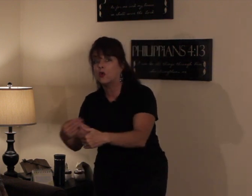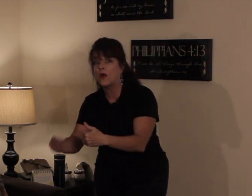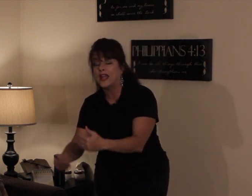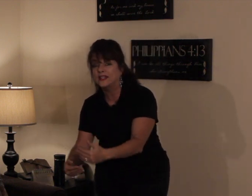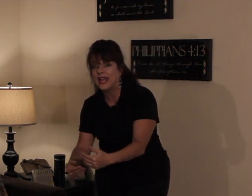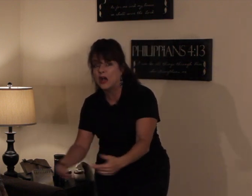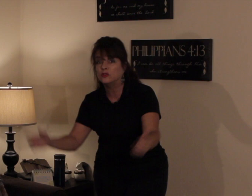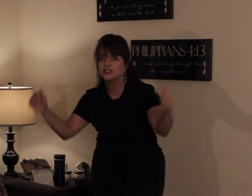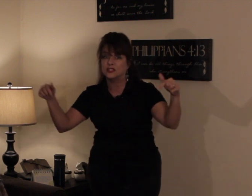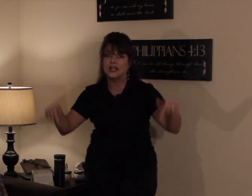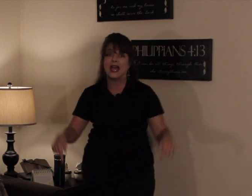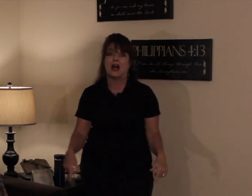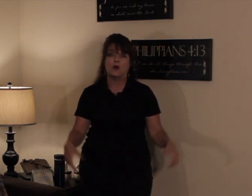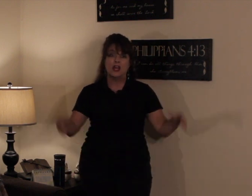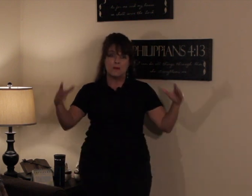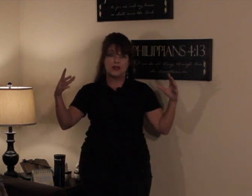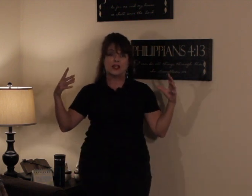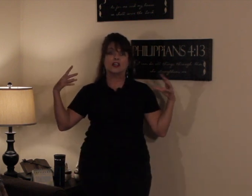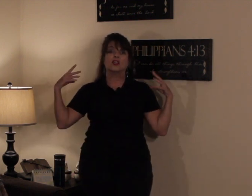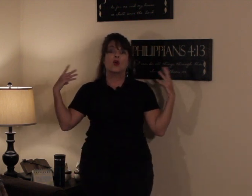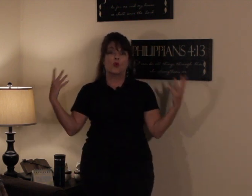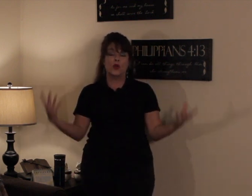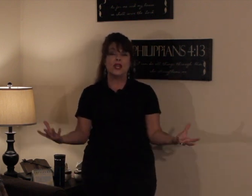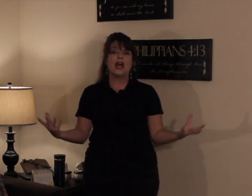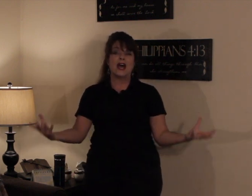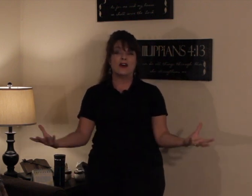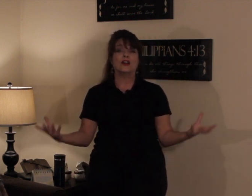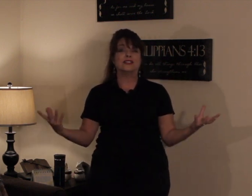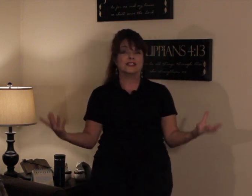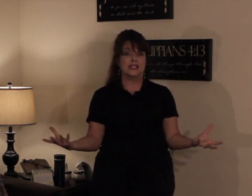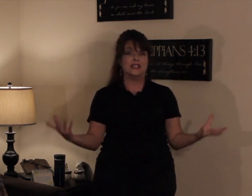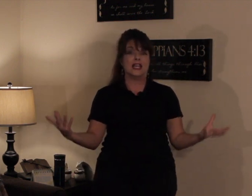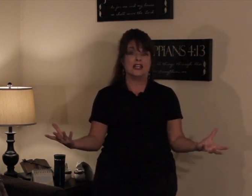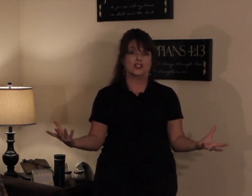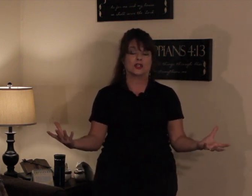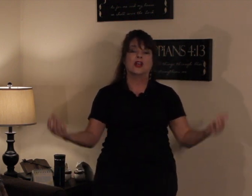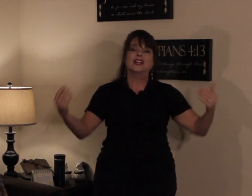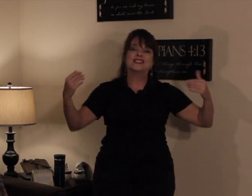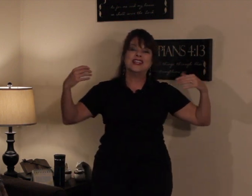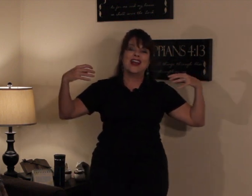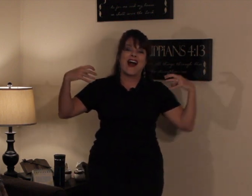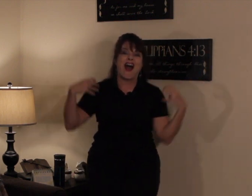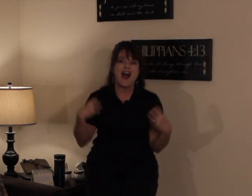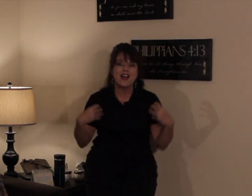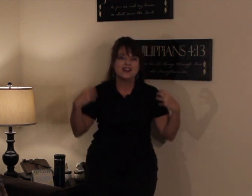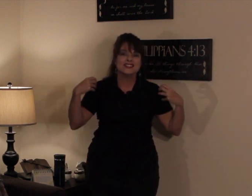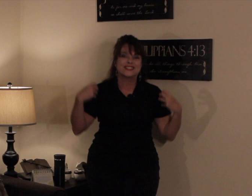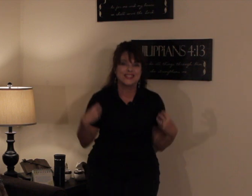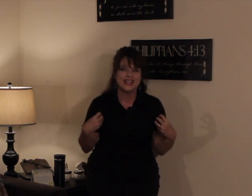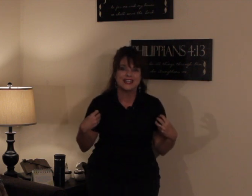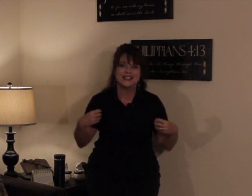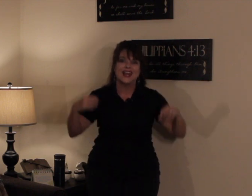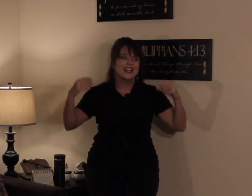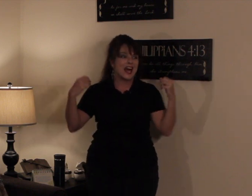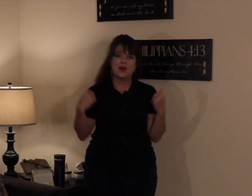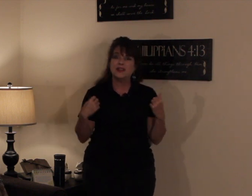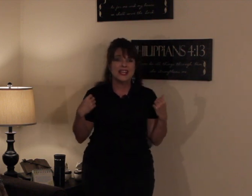the way down to now because we have a sin nature. See, our sin not only